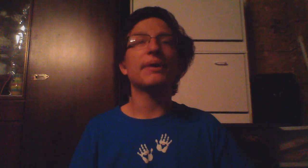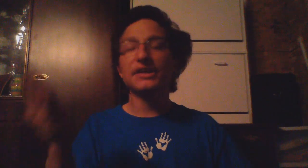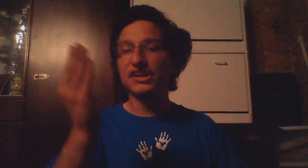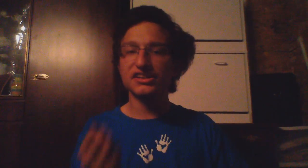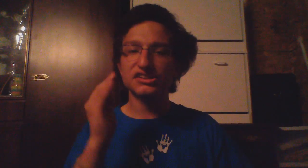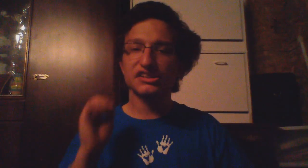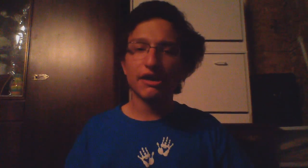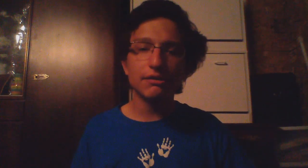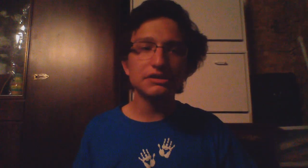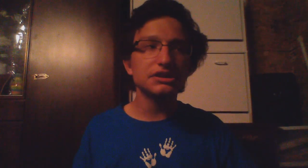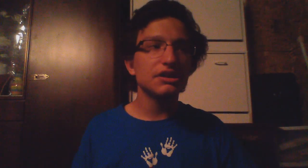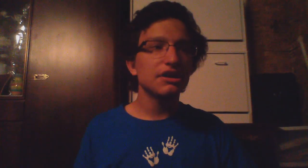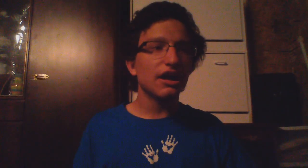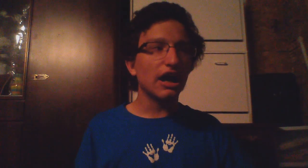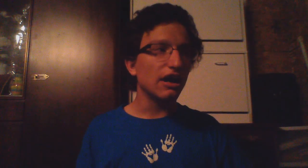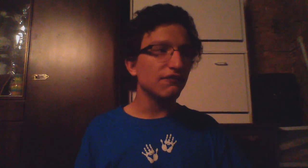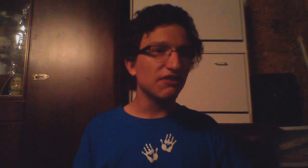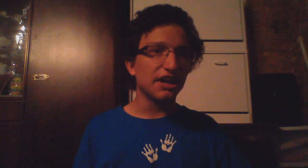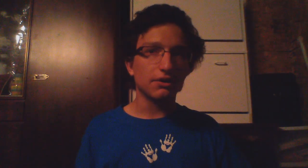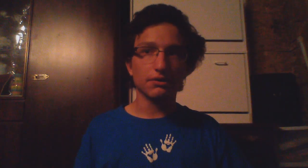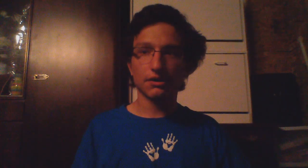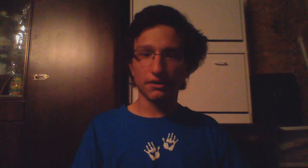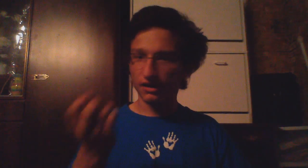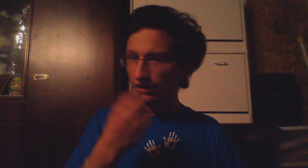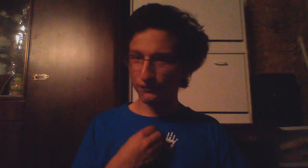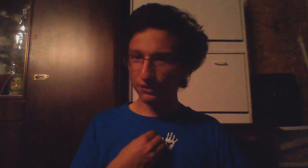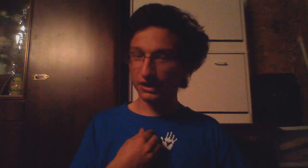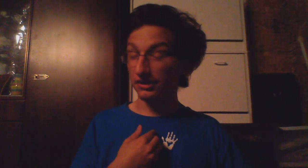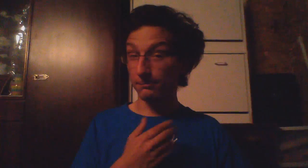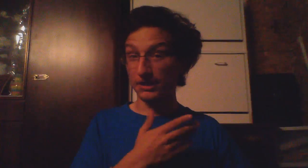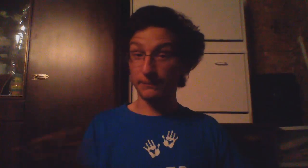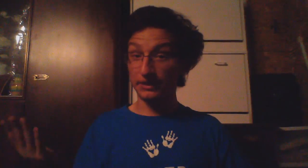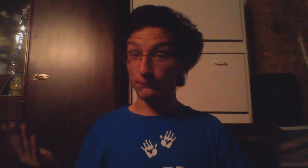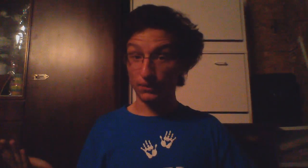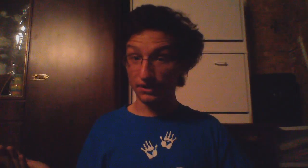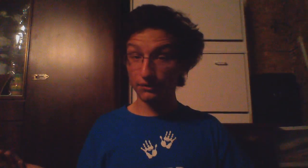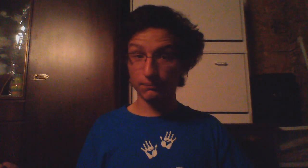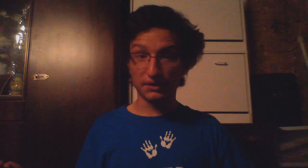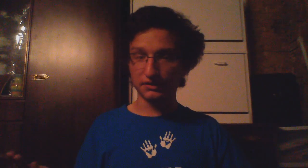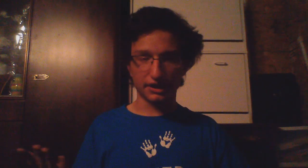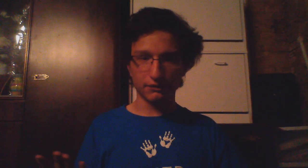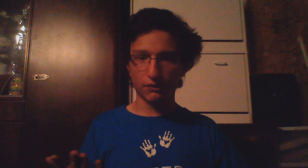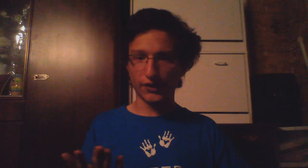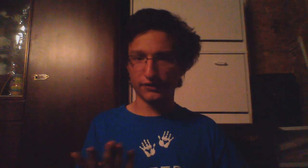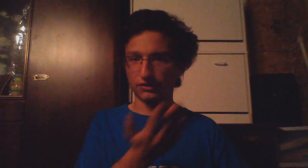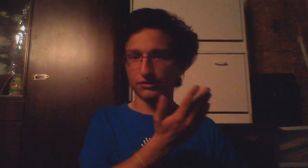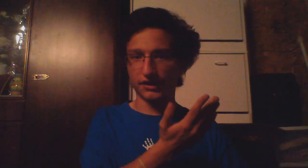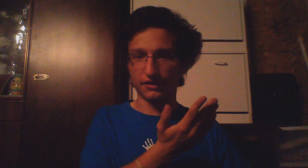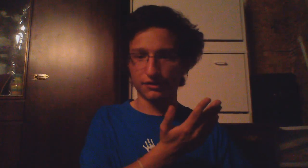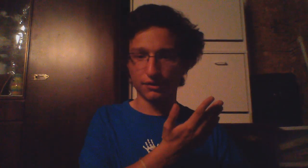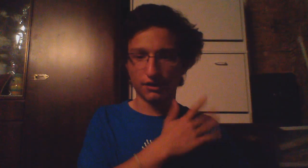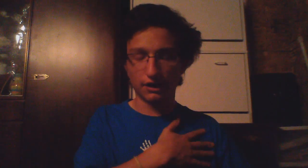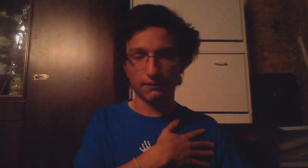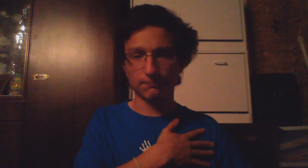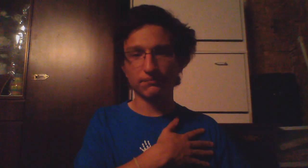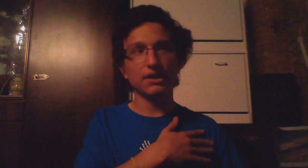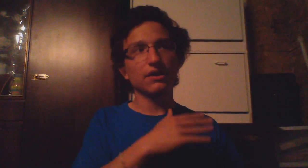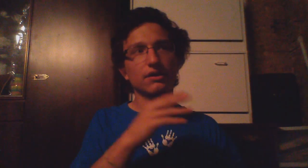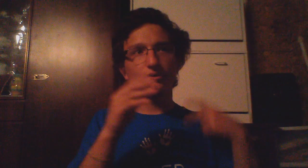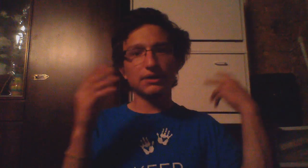meditation challenge I found comfort in me being weird because I'd go out into like um we